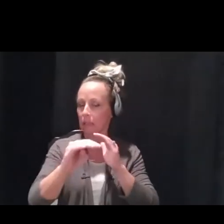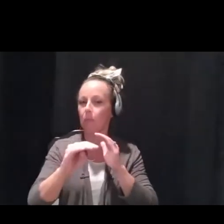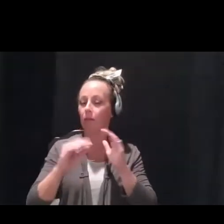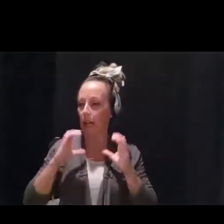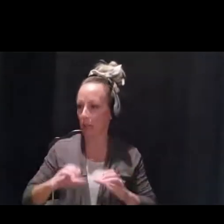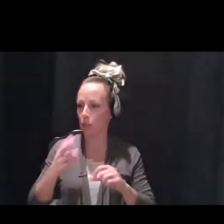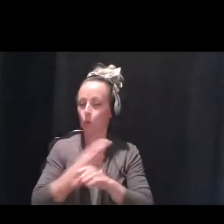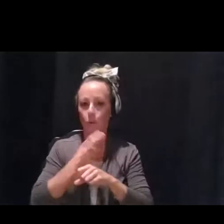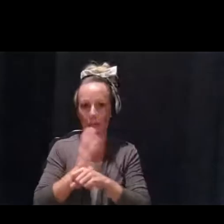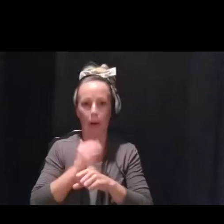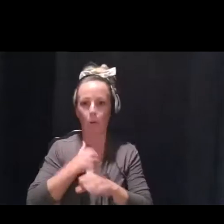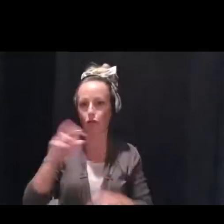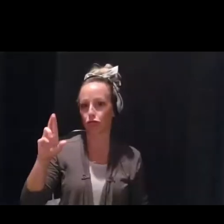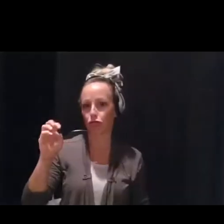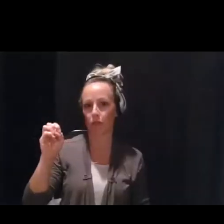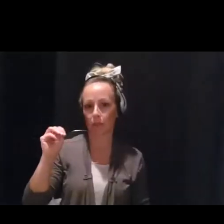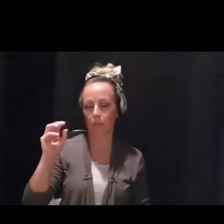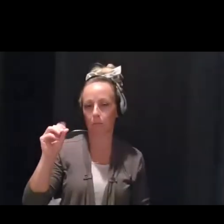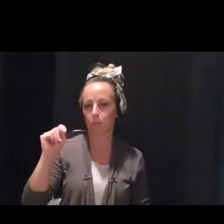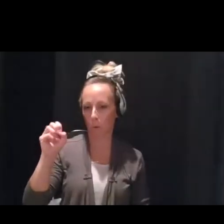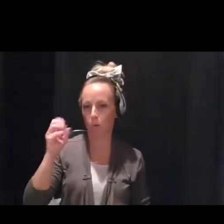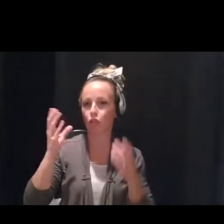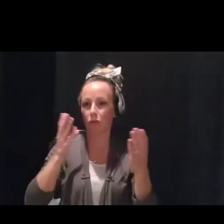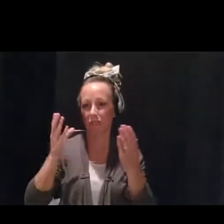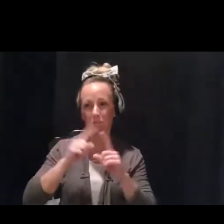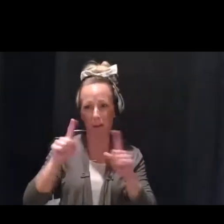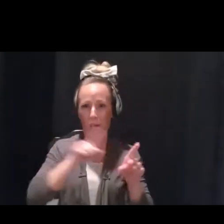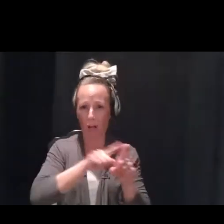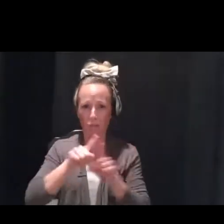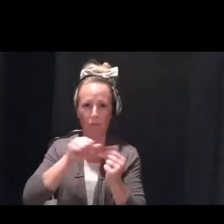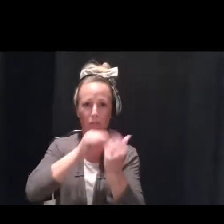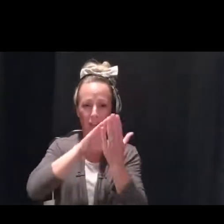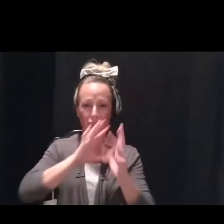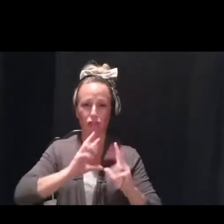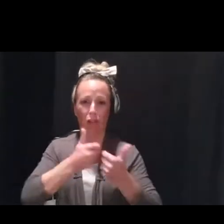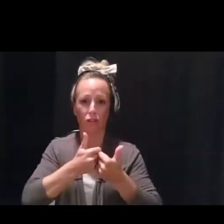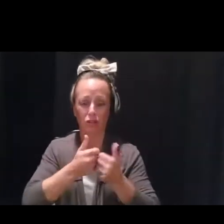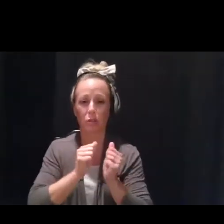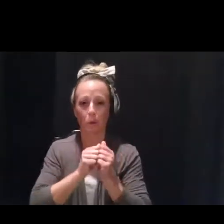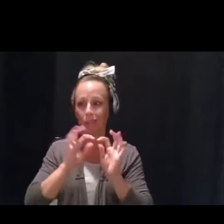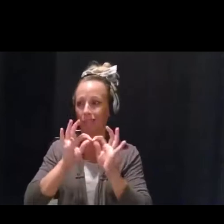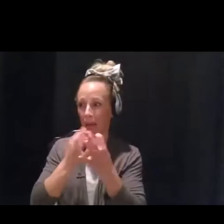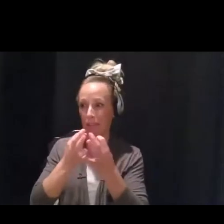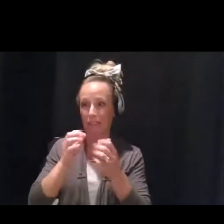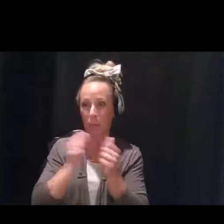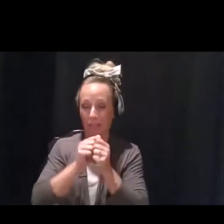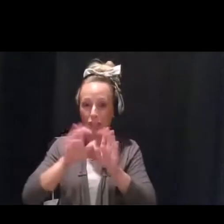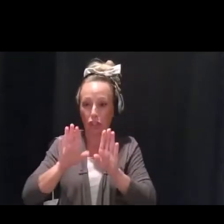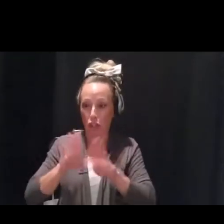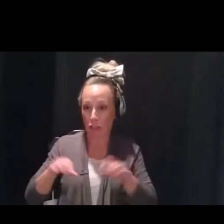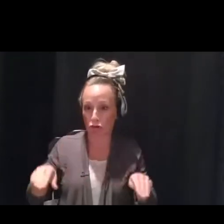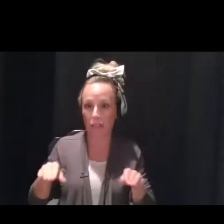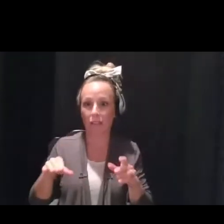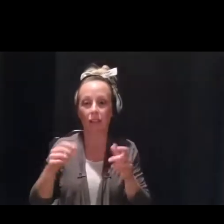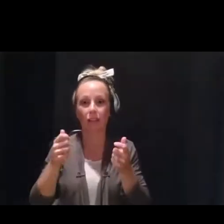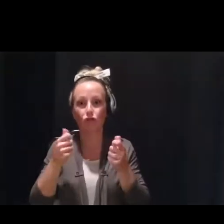However, we've certainly seen some challenges, particularly posed to client families with children, that we're really trying to